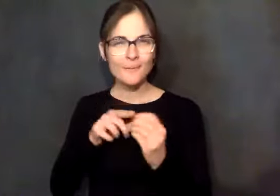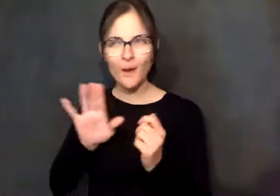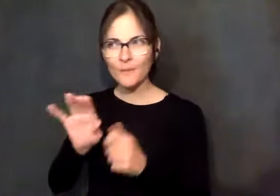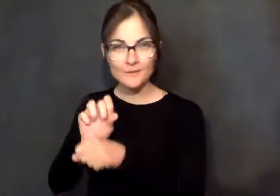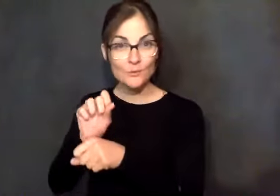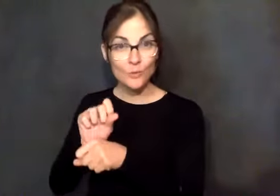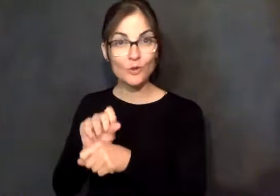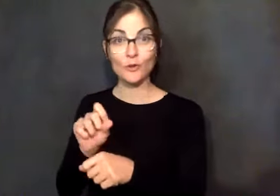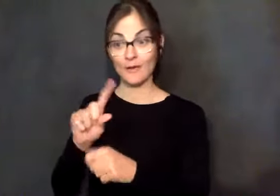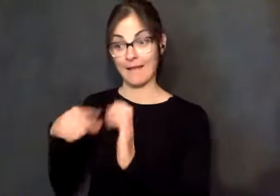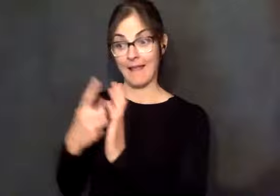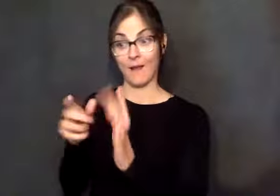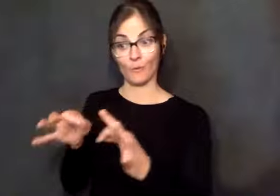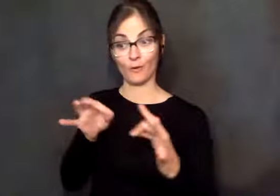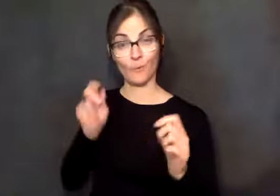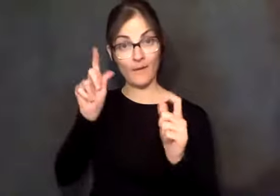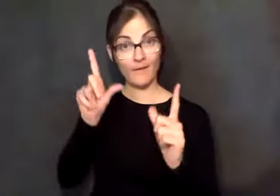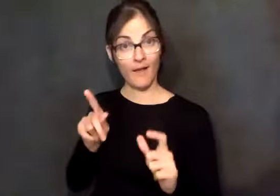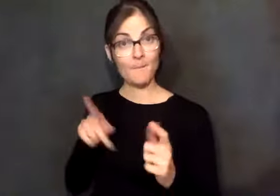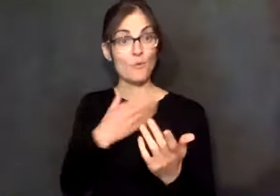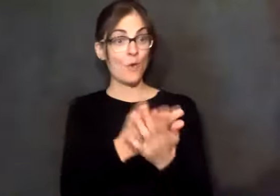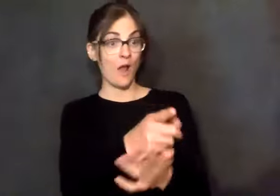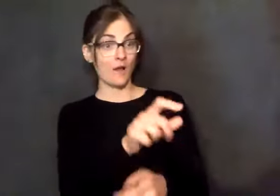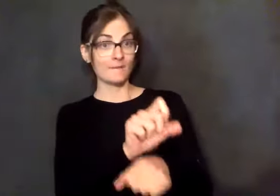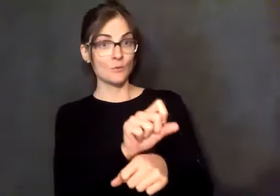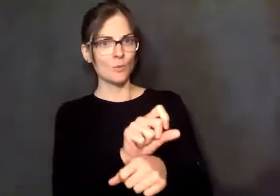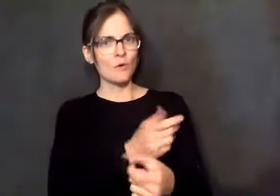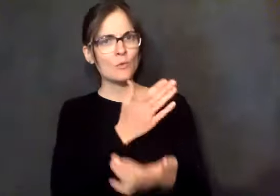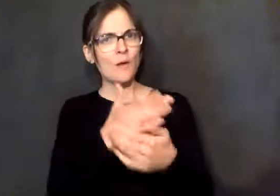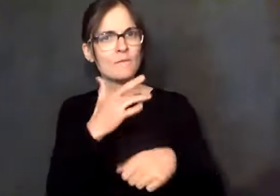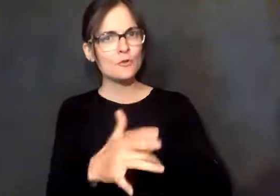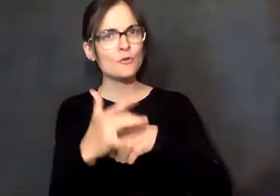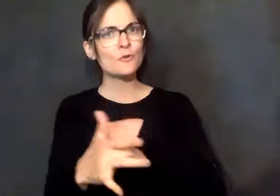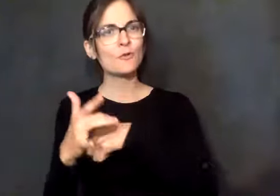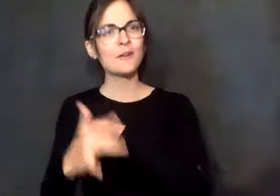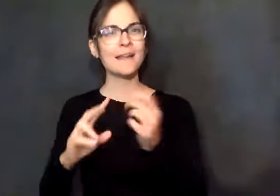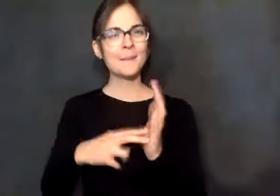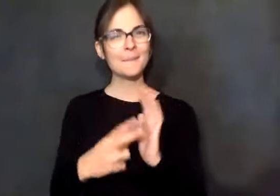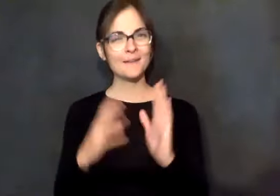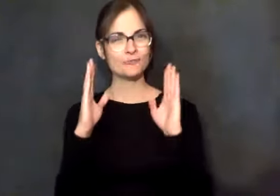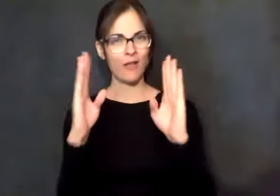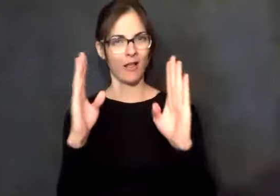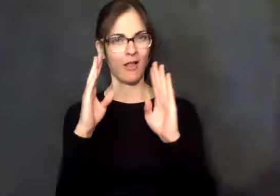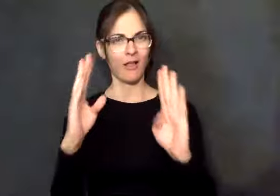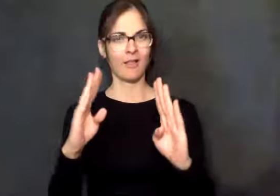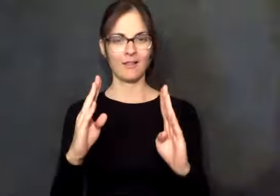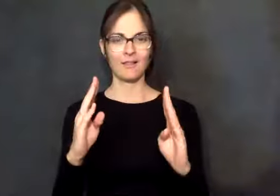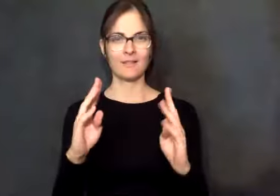after he began to get there early. And he began to monitor the hall and do these other things. And he became an example,